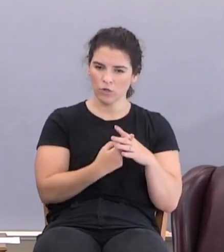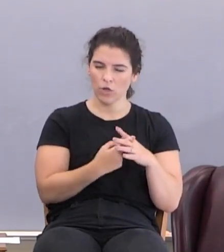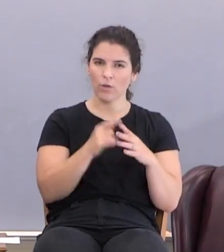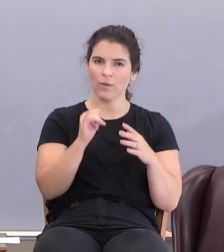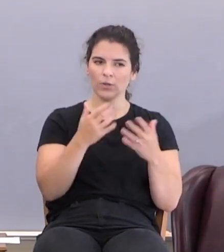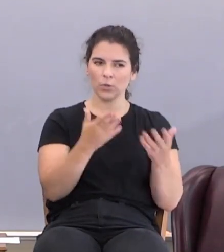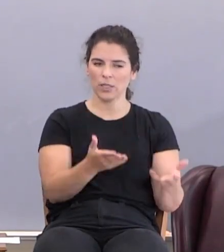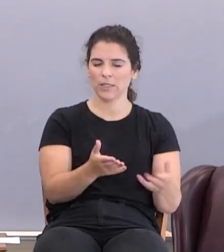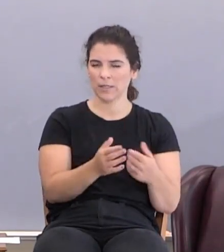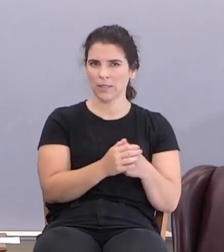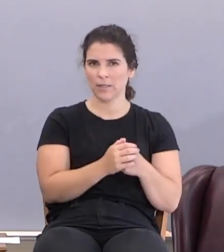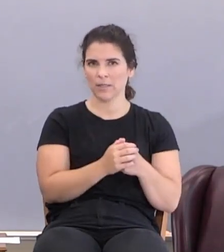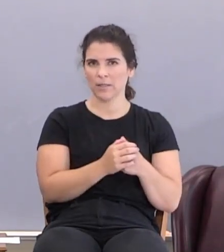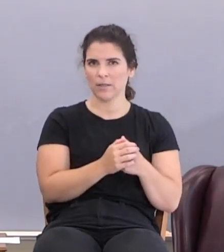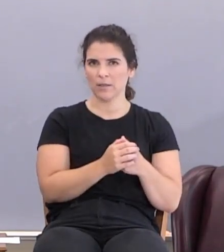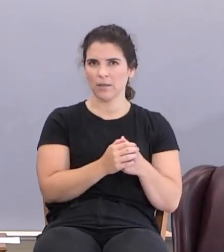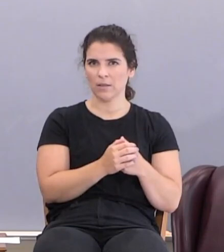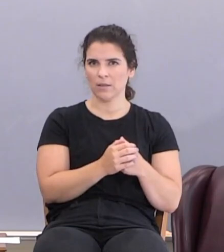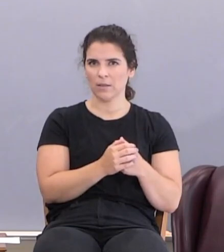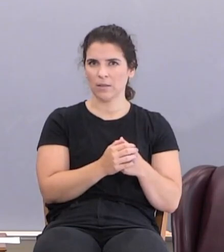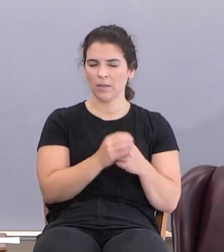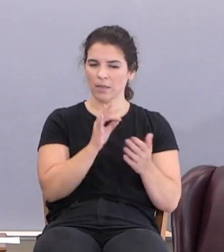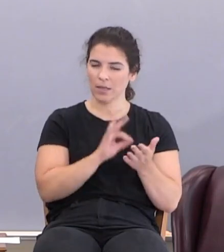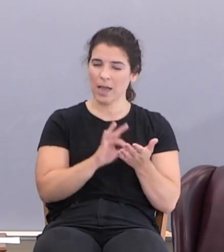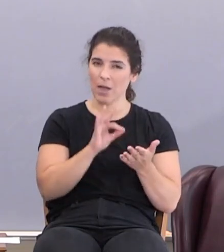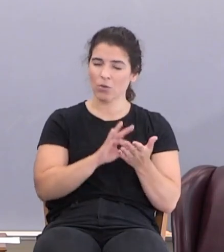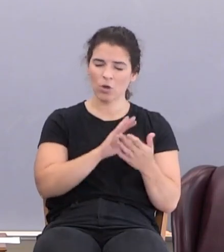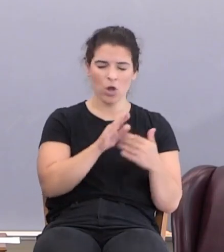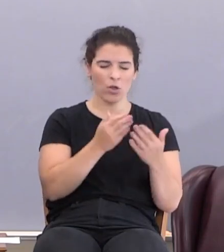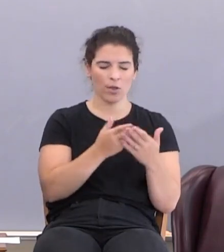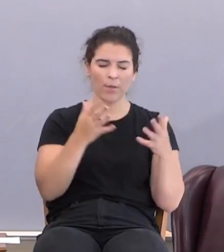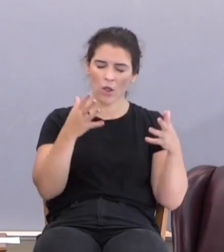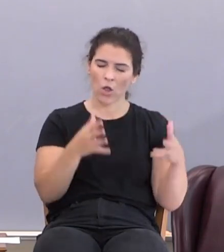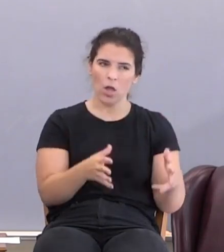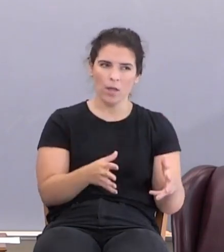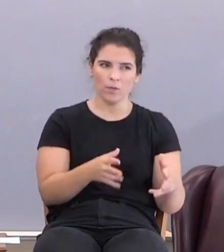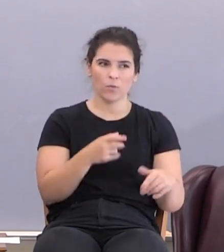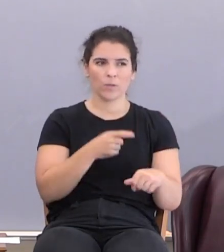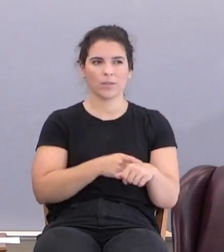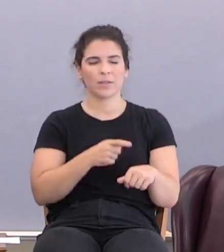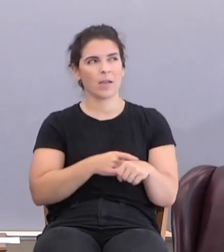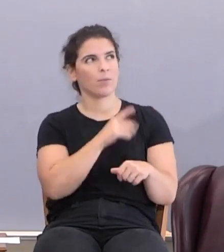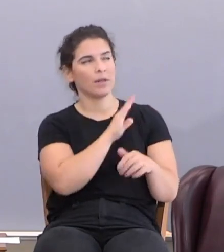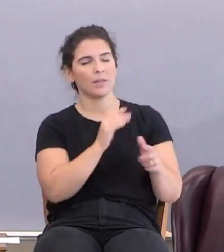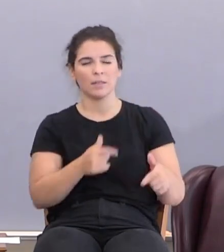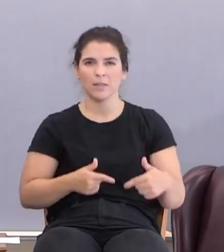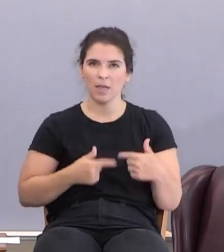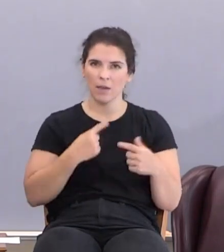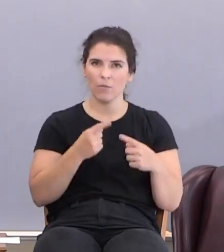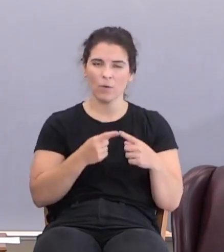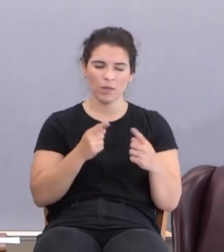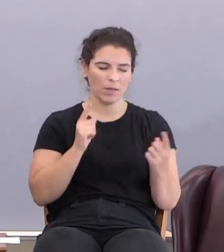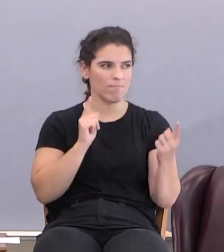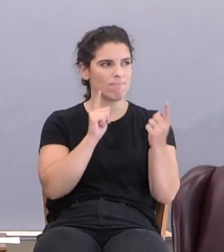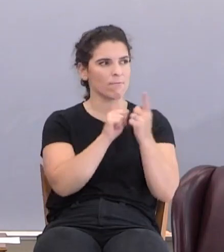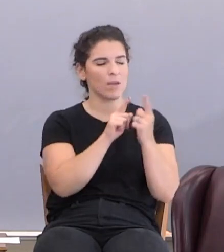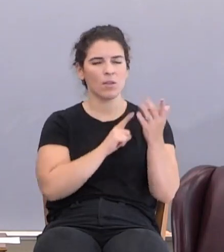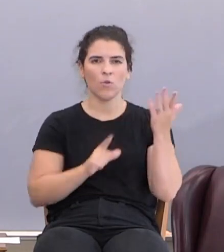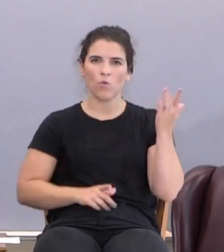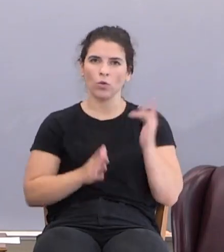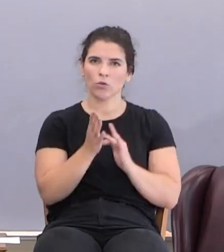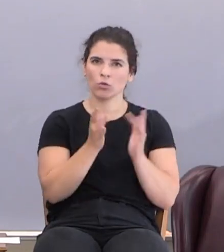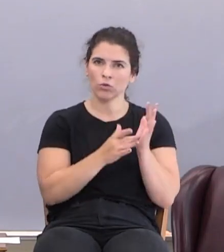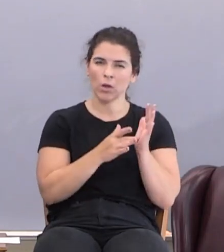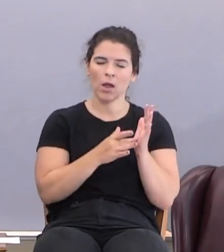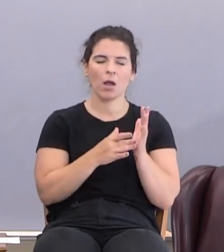that's where it is. What did he do? He counted all things but loss. There was a time in his life when he met the Lord Jesus Christ,